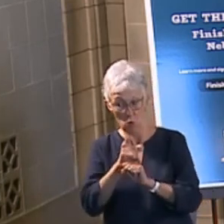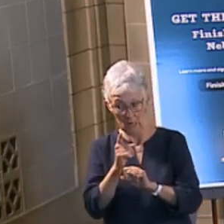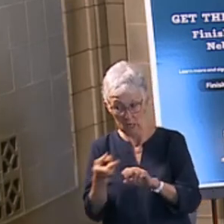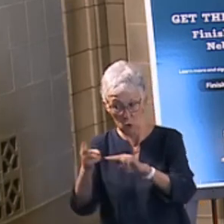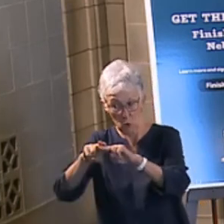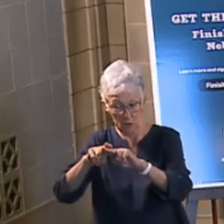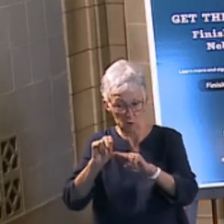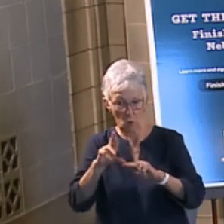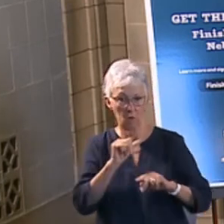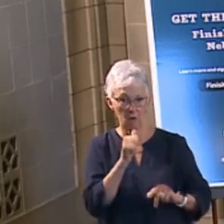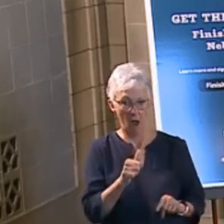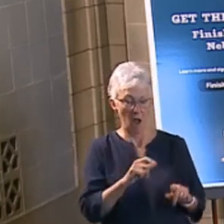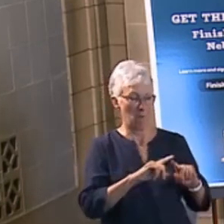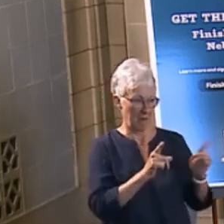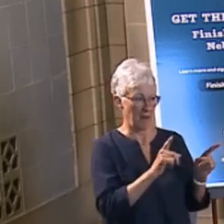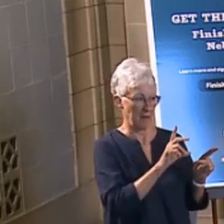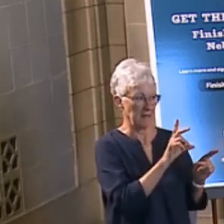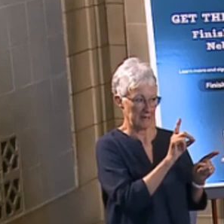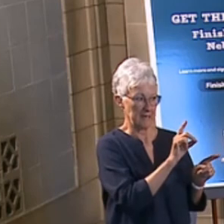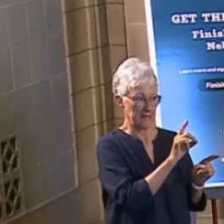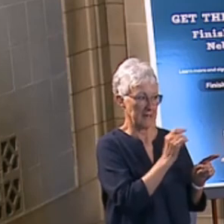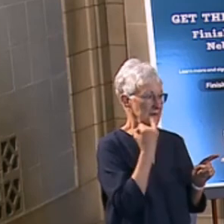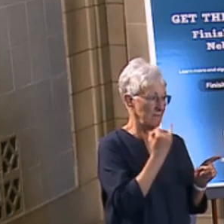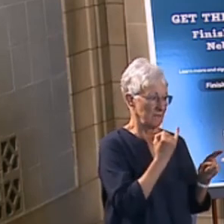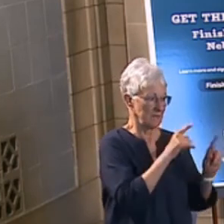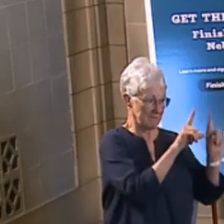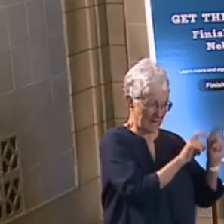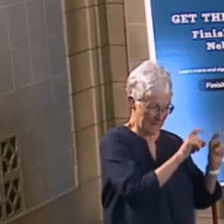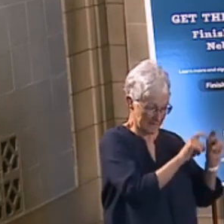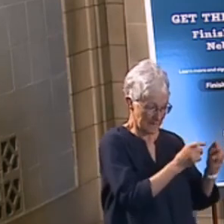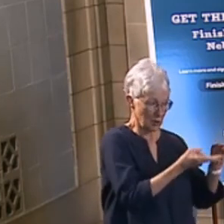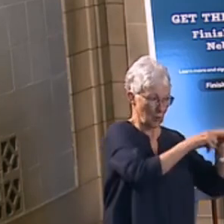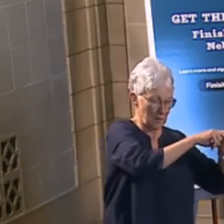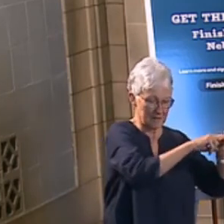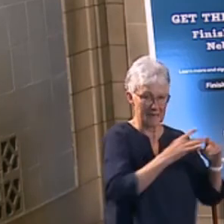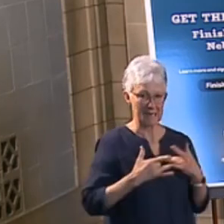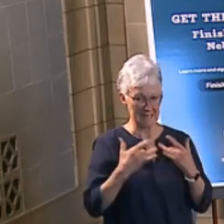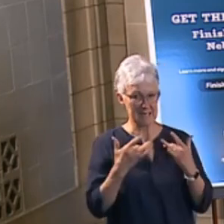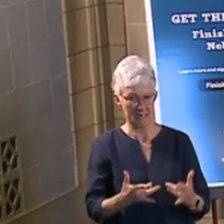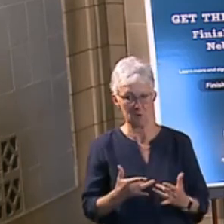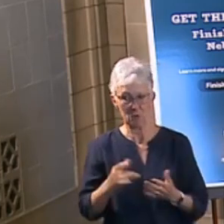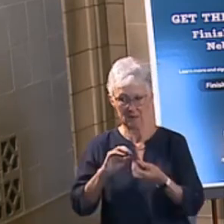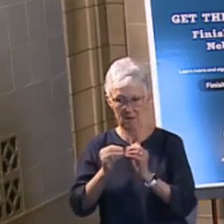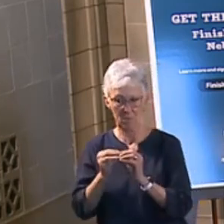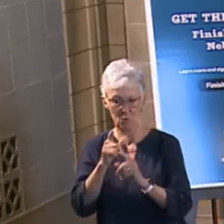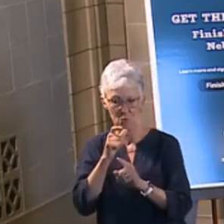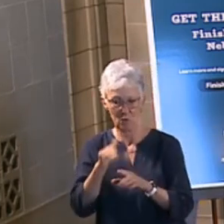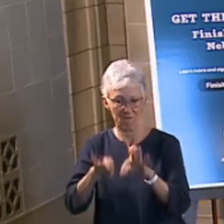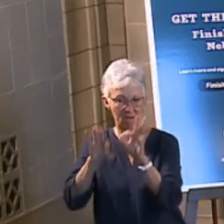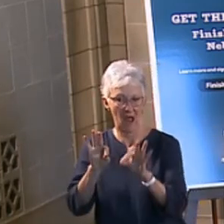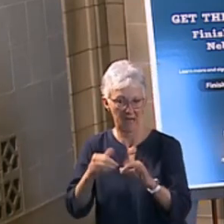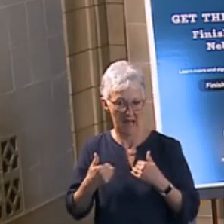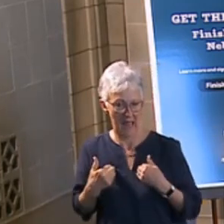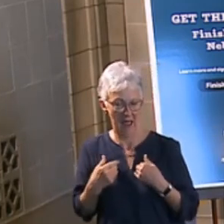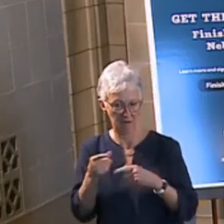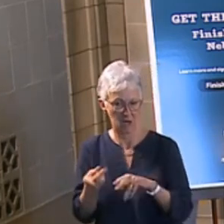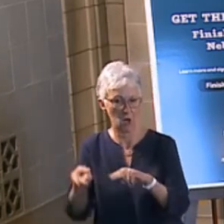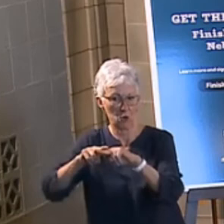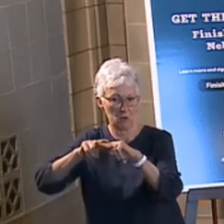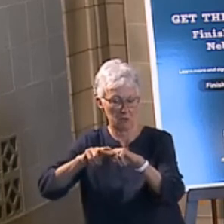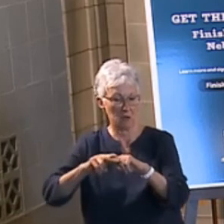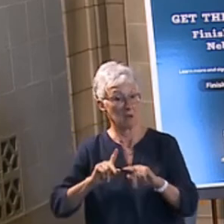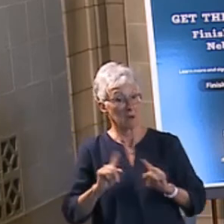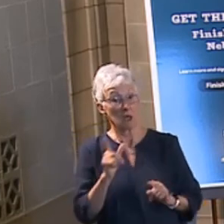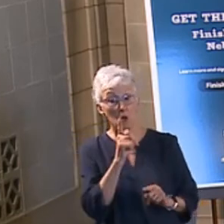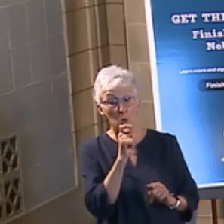there is a surge or not. It could be that some of these cases that are testing positive obviously are in the younger age group, not in that